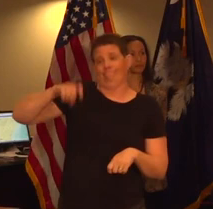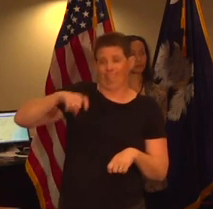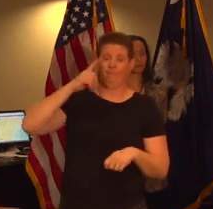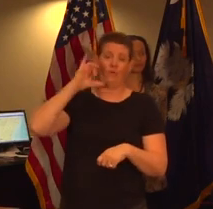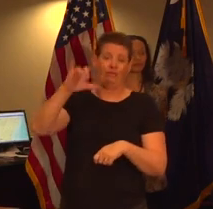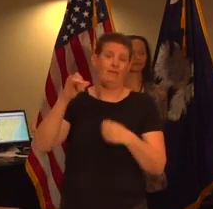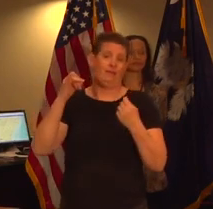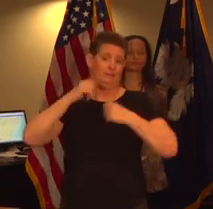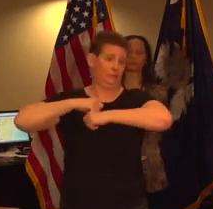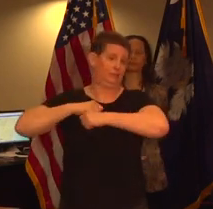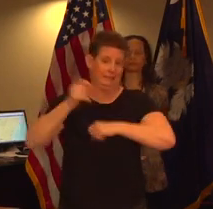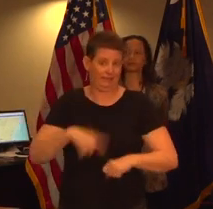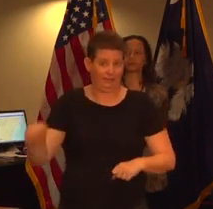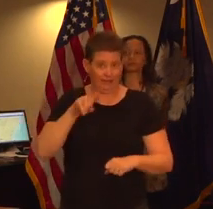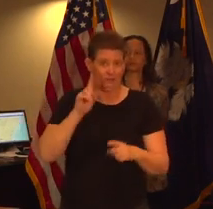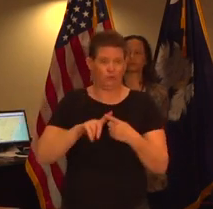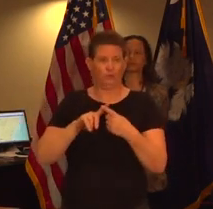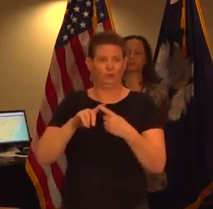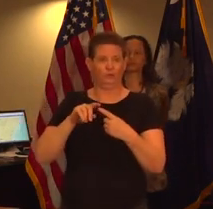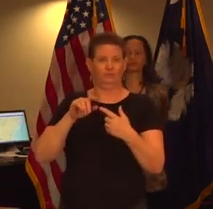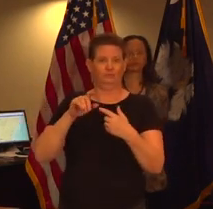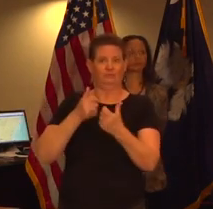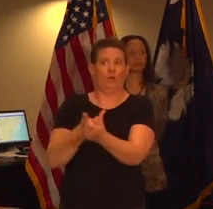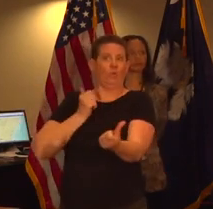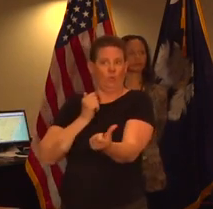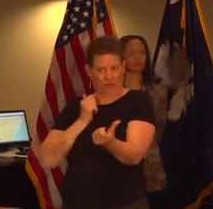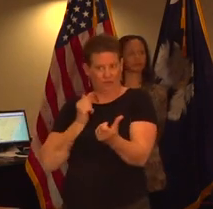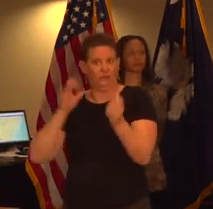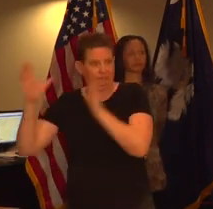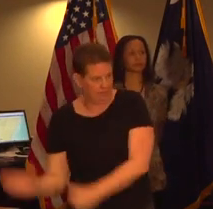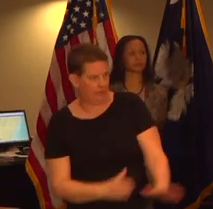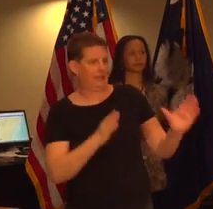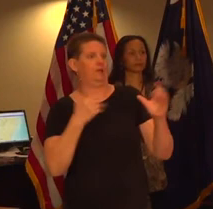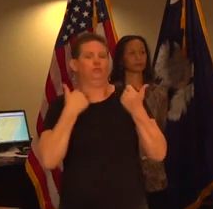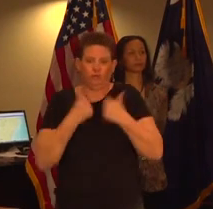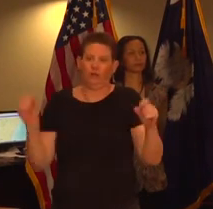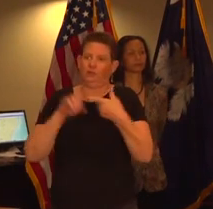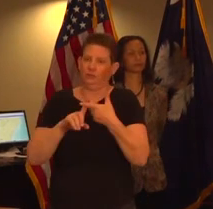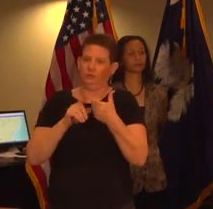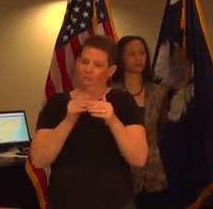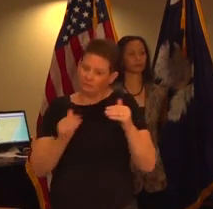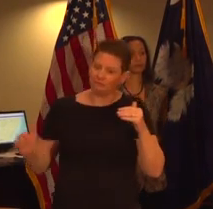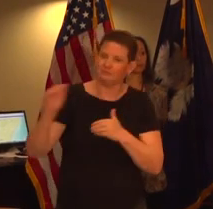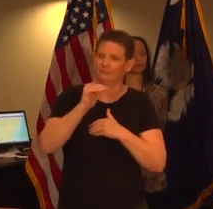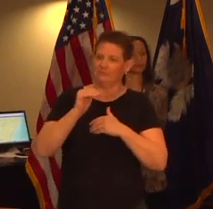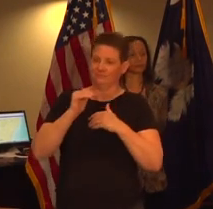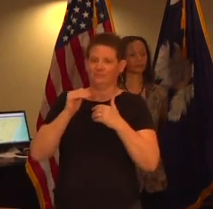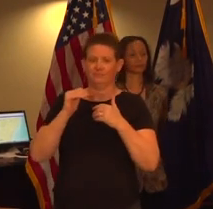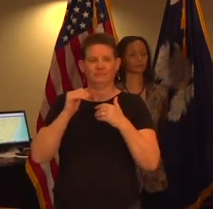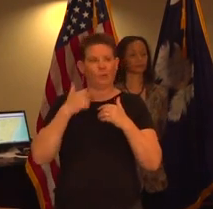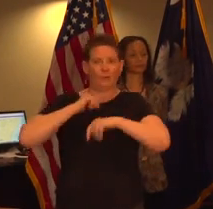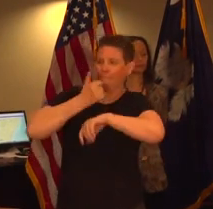time they're necessary to stay ahead we have plans with a variety of steps and options and we are taking them based on the